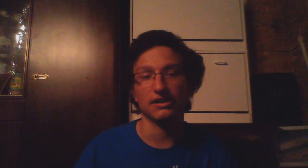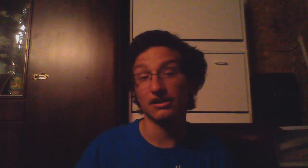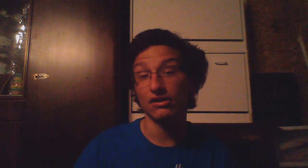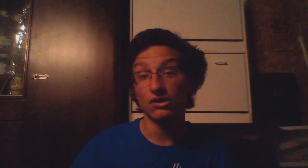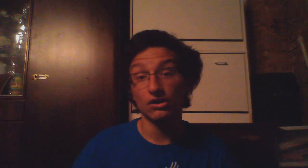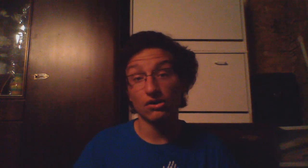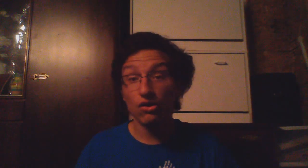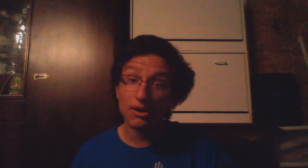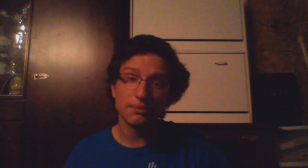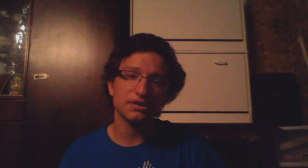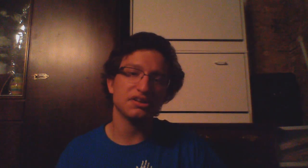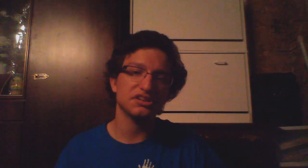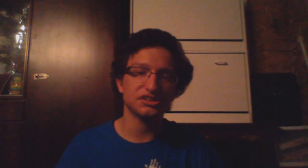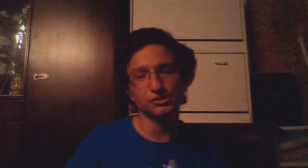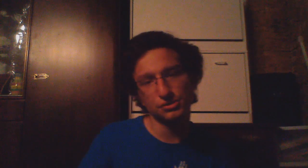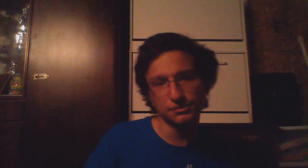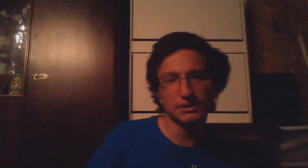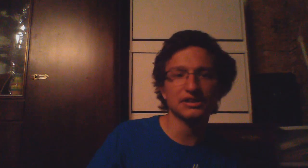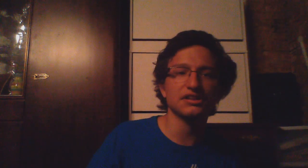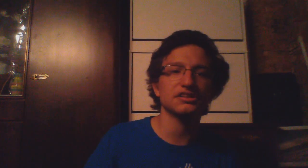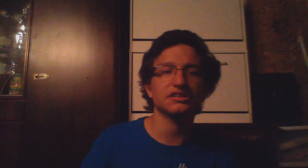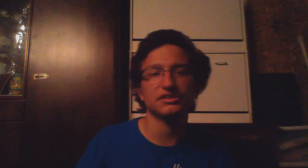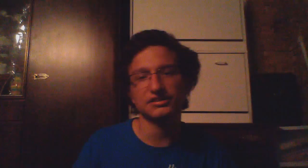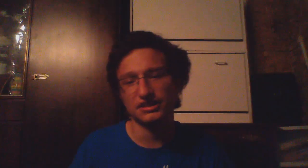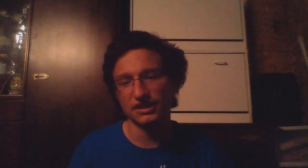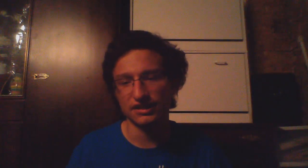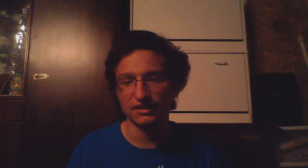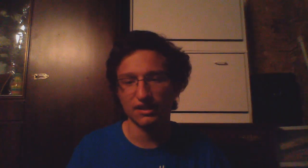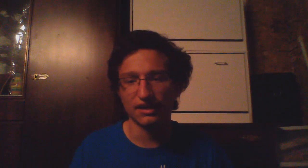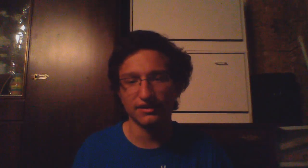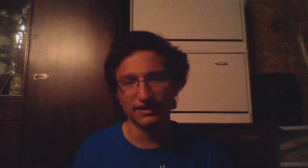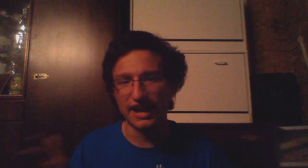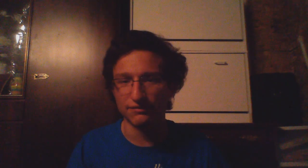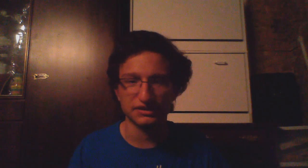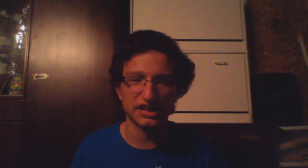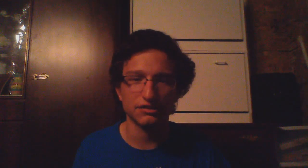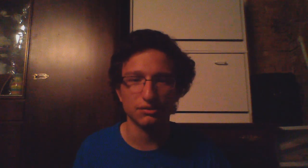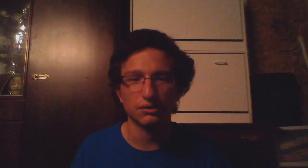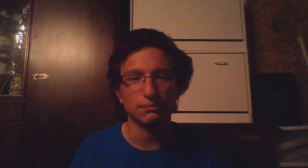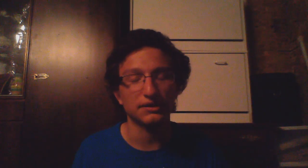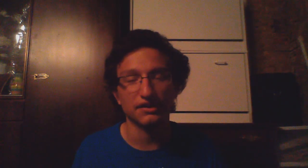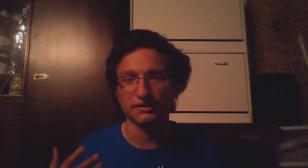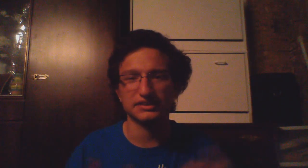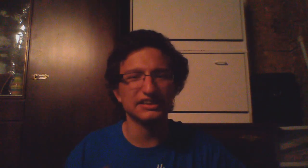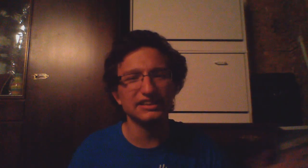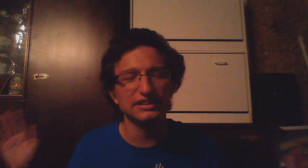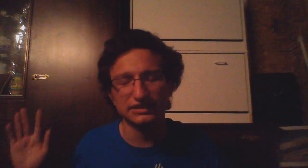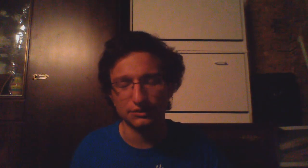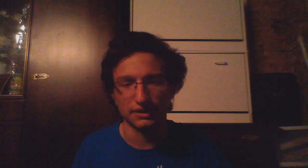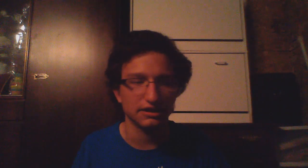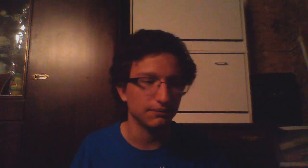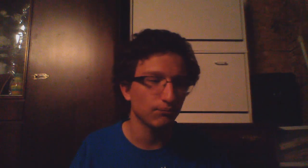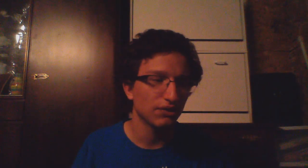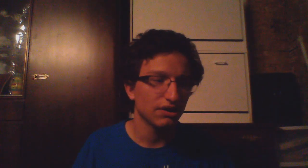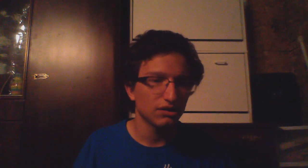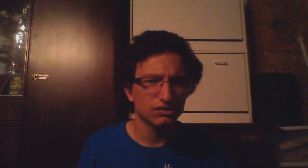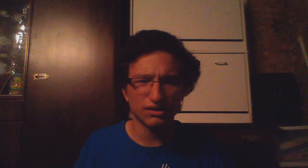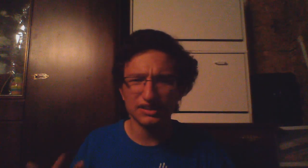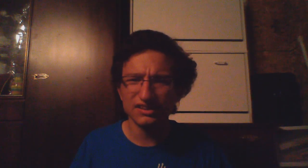like long meditation short meditations and then I averaged that to a whole month and I was like I don't like it so I did